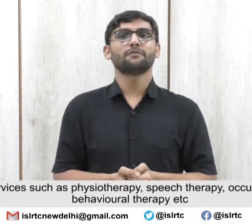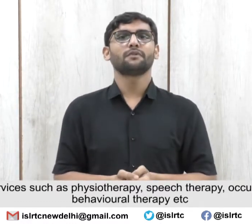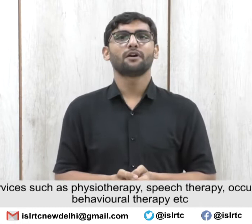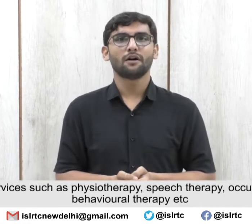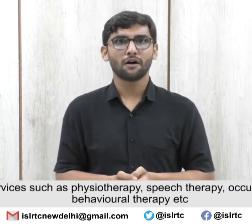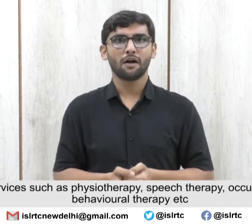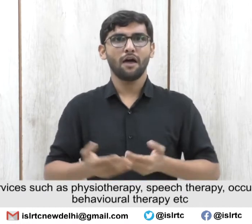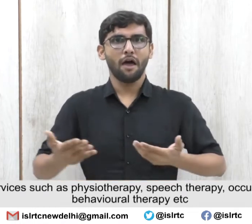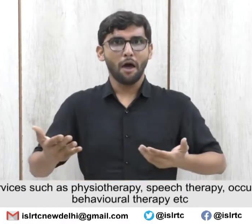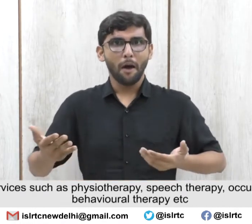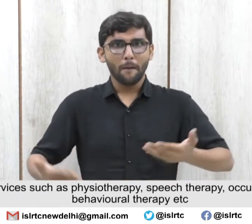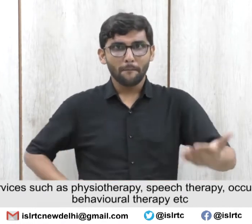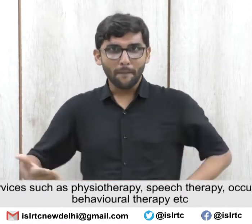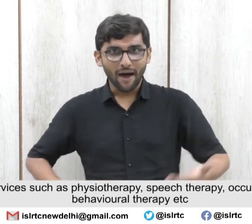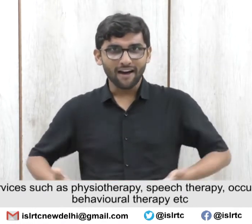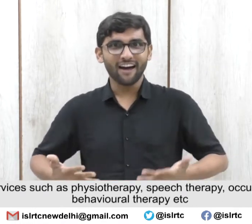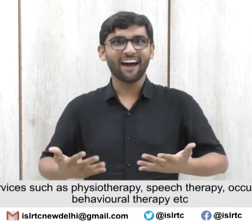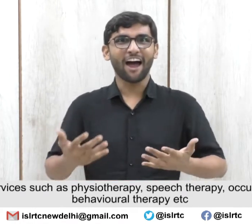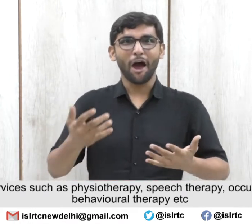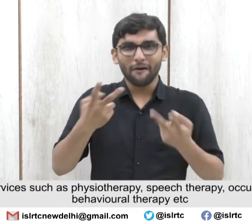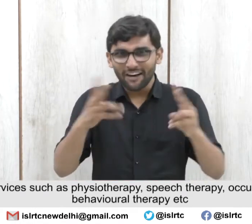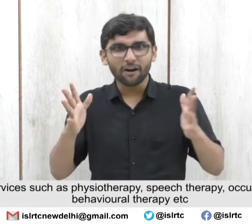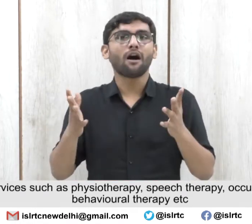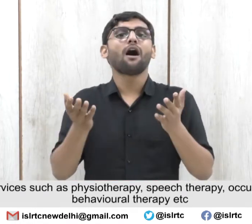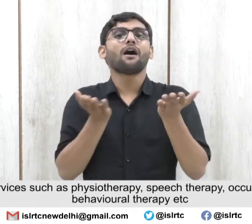Therapy, Etc.